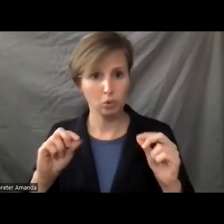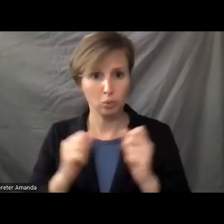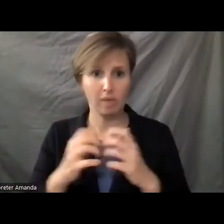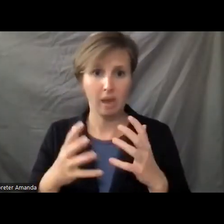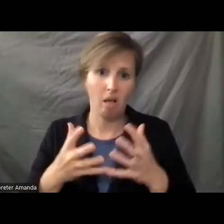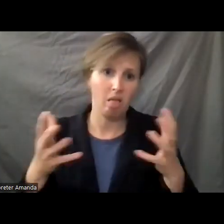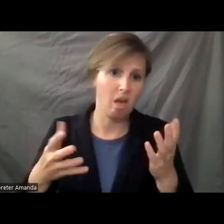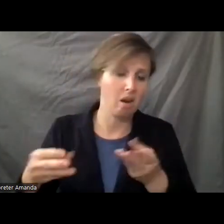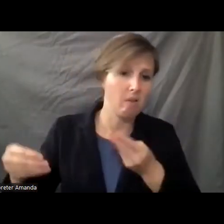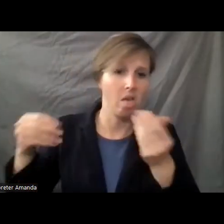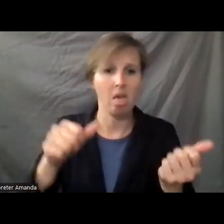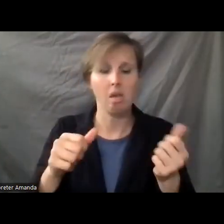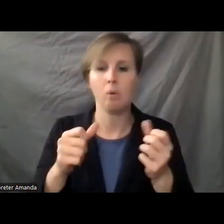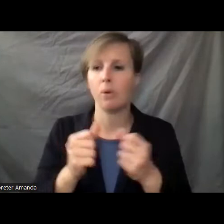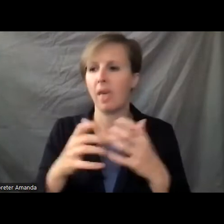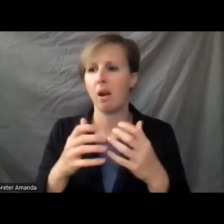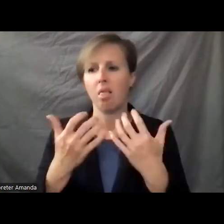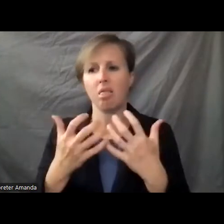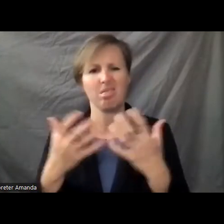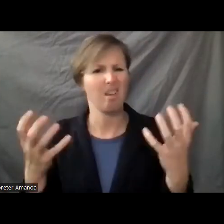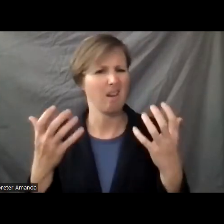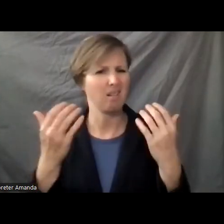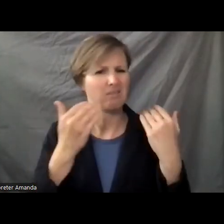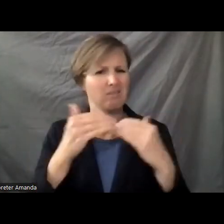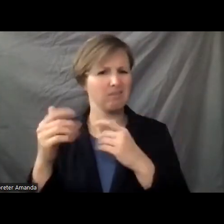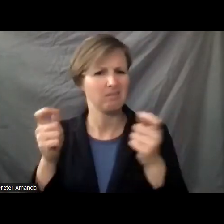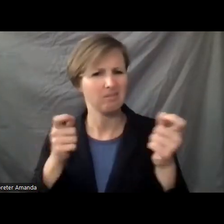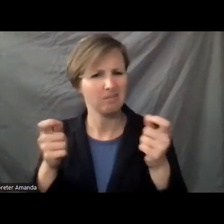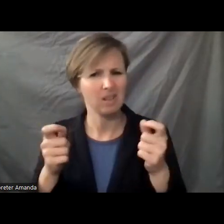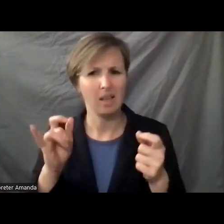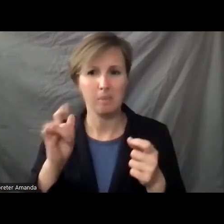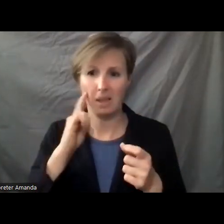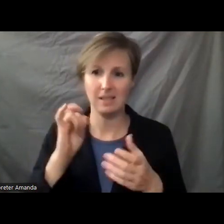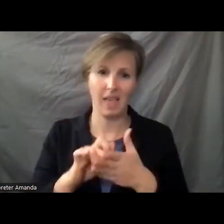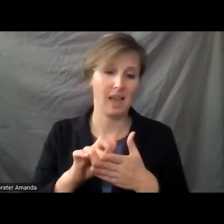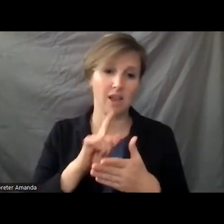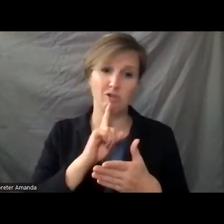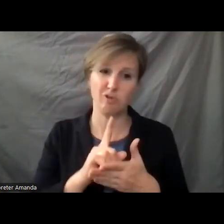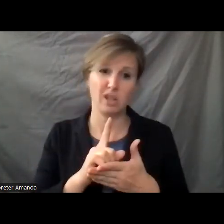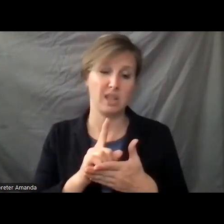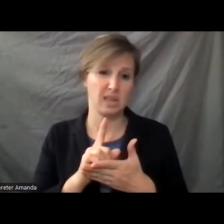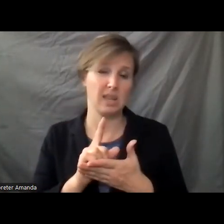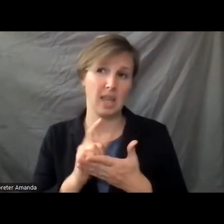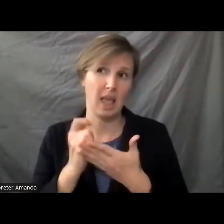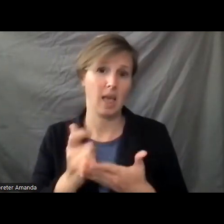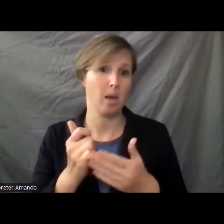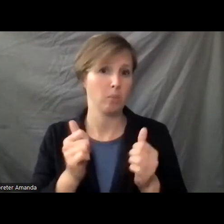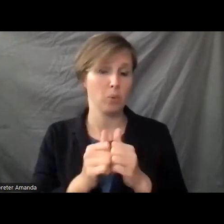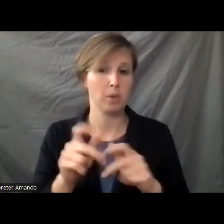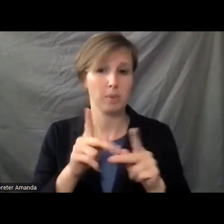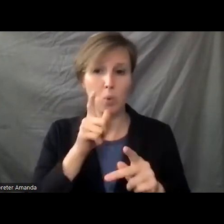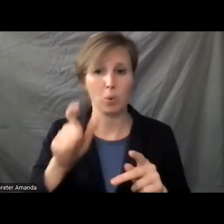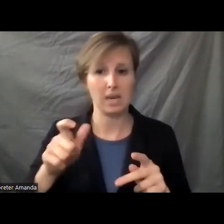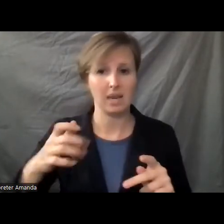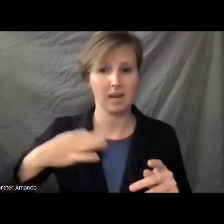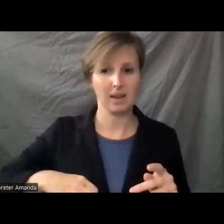expense or a lot of regulation, which just at the end of the day, I think saps out benefits for people that really need it. So a long answer. I'm